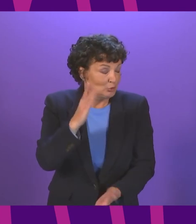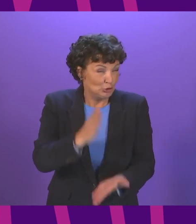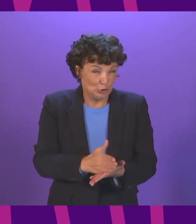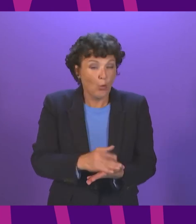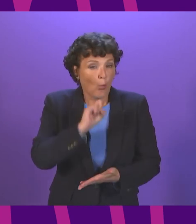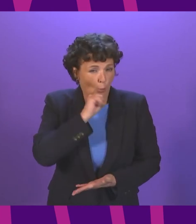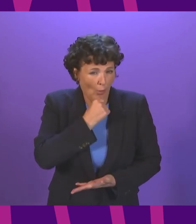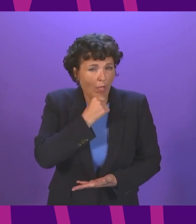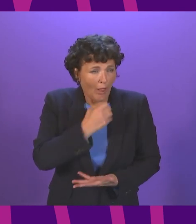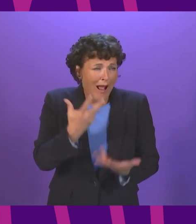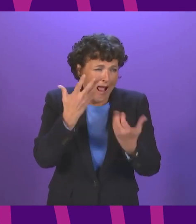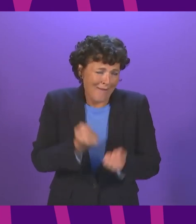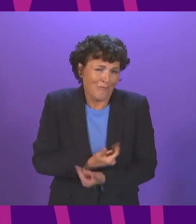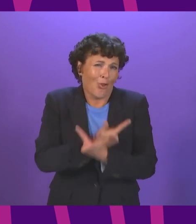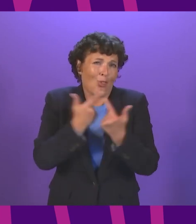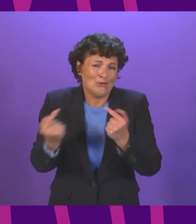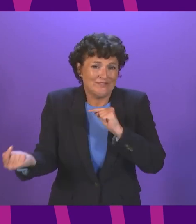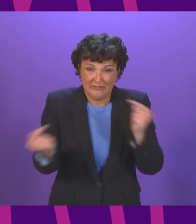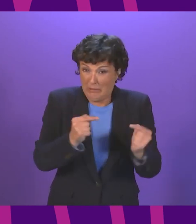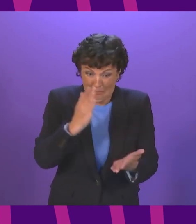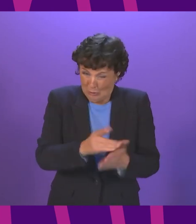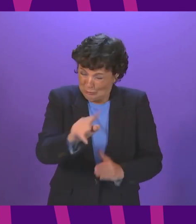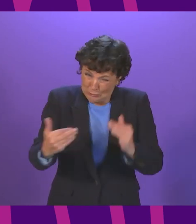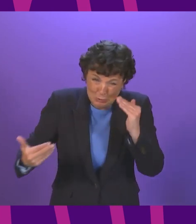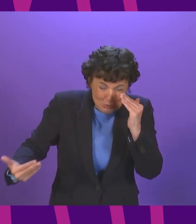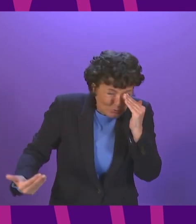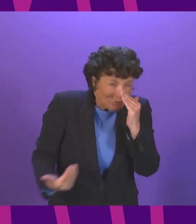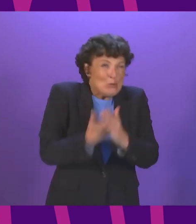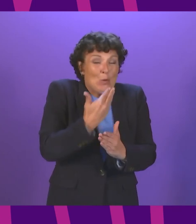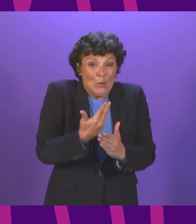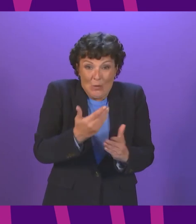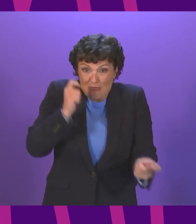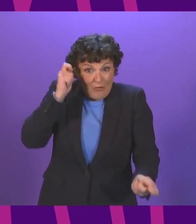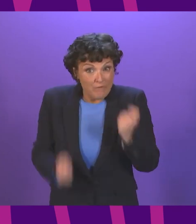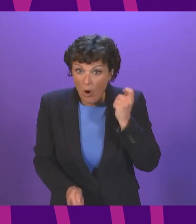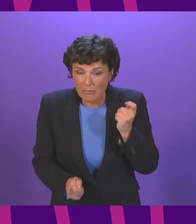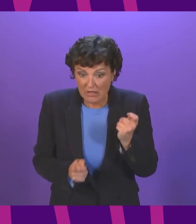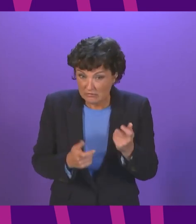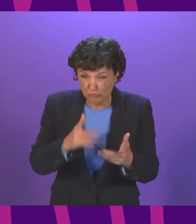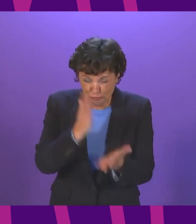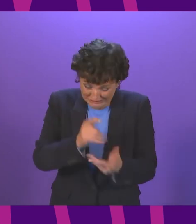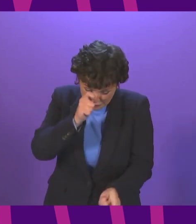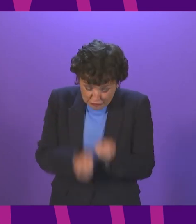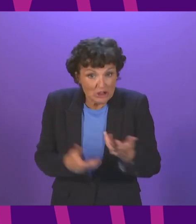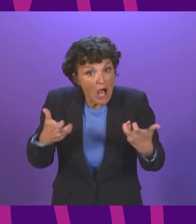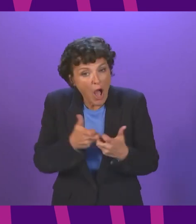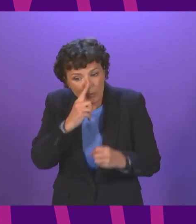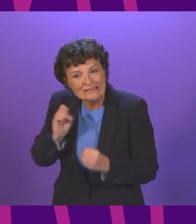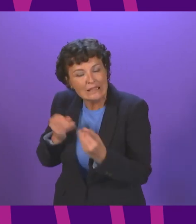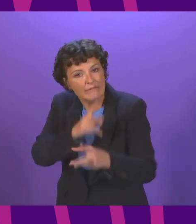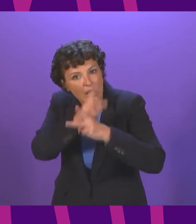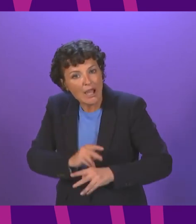a great deal of substantive debate, a bold and significant reform to the way in which we deliver care services in Scotland.